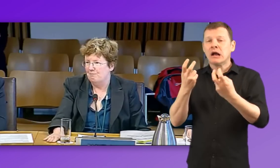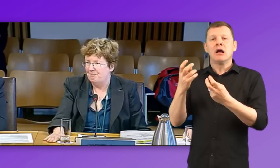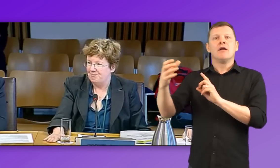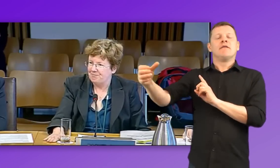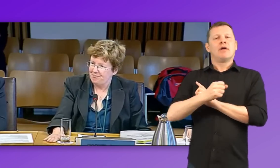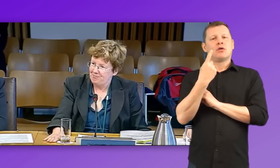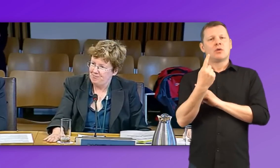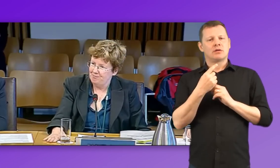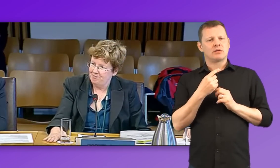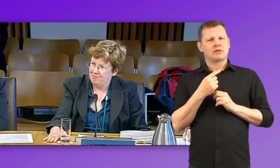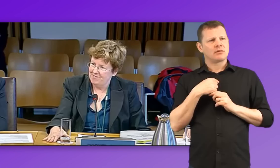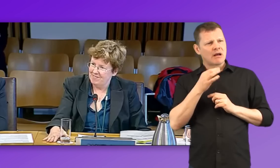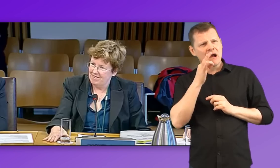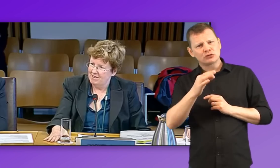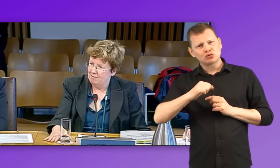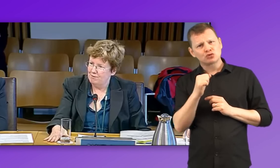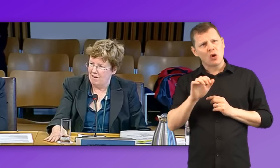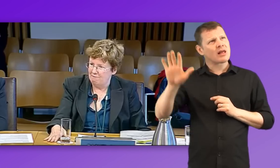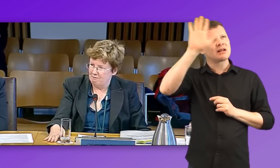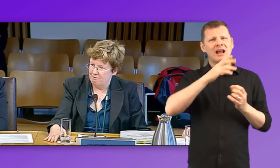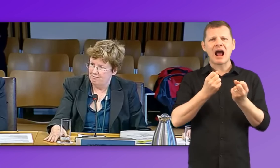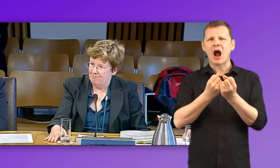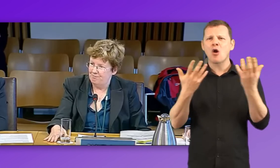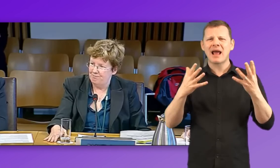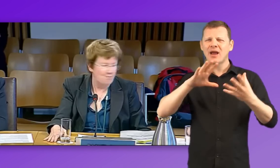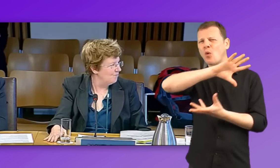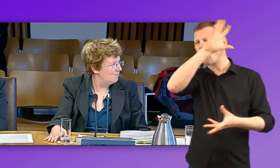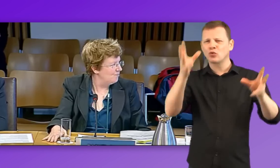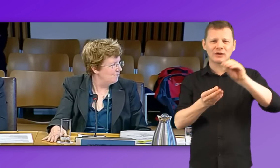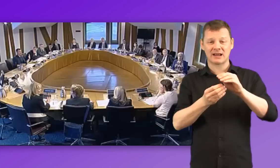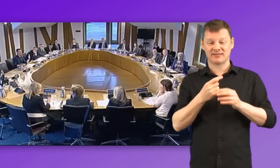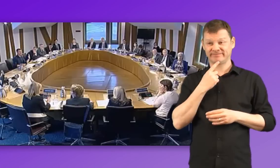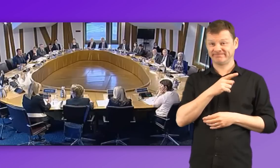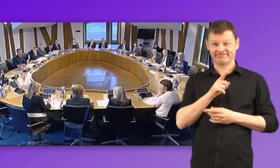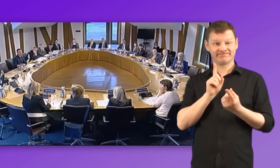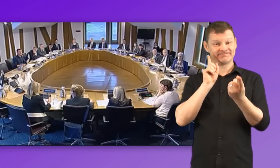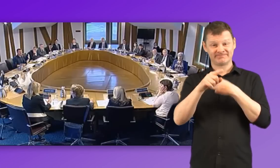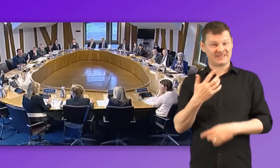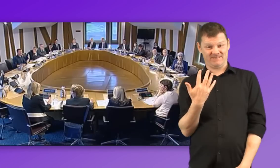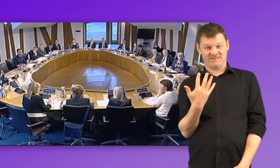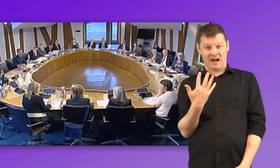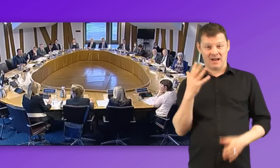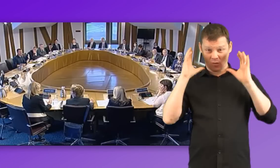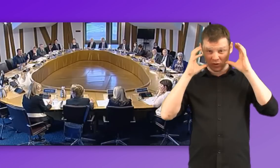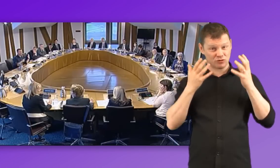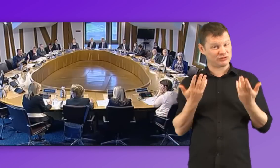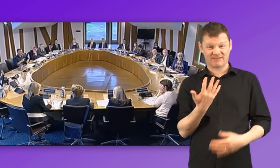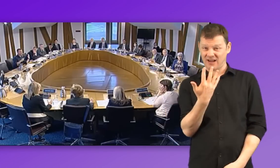them. Do we know how many there are through Scotland? Five. Five. And that's a significant reduction over the last few